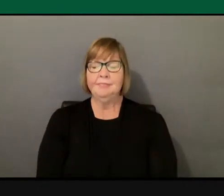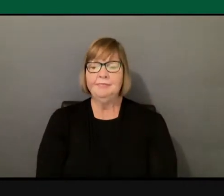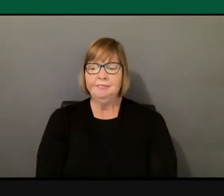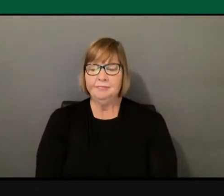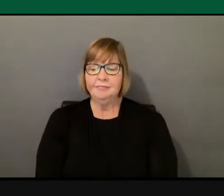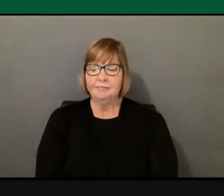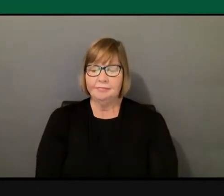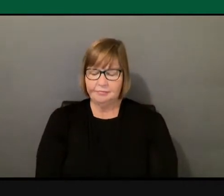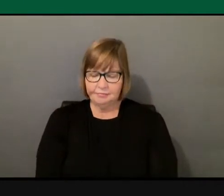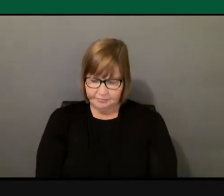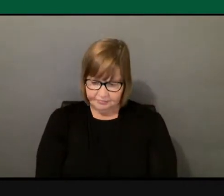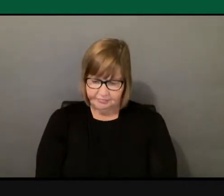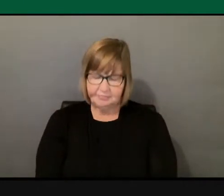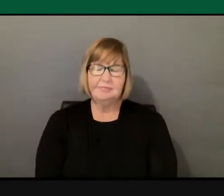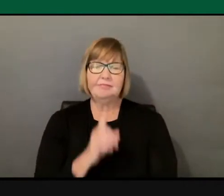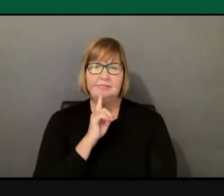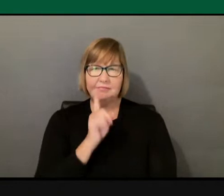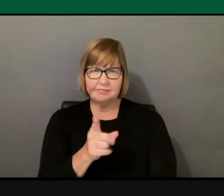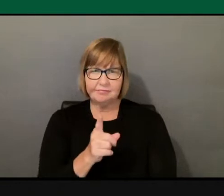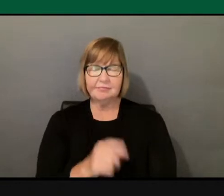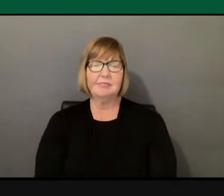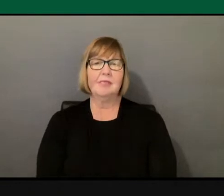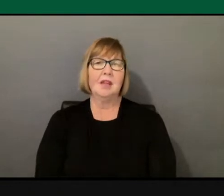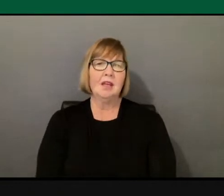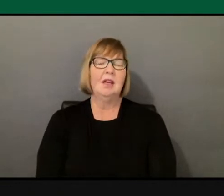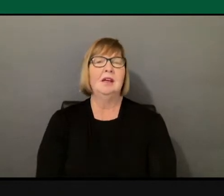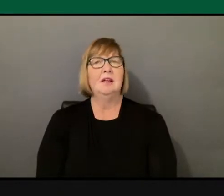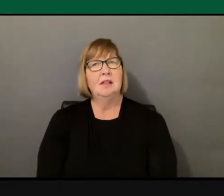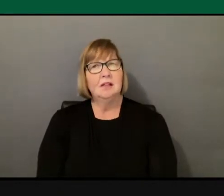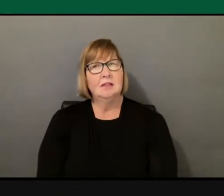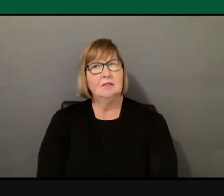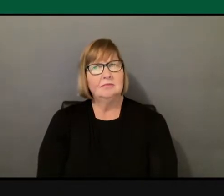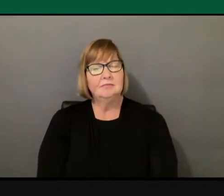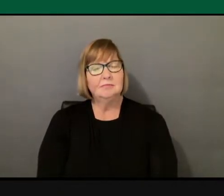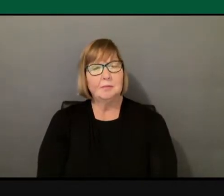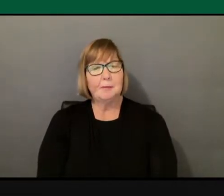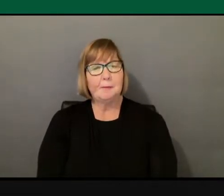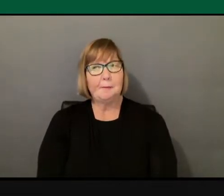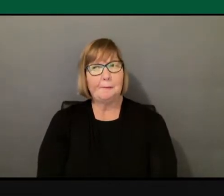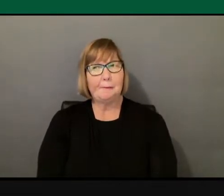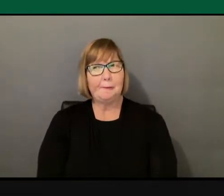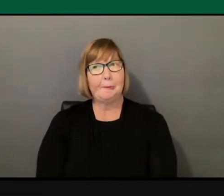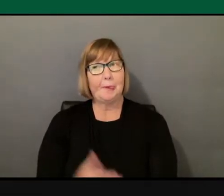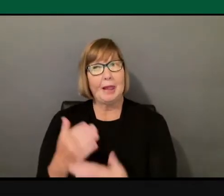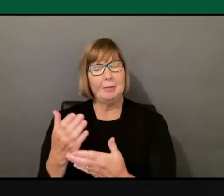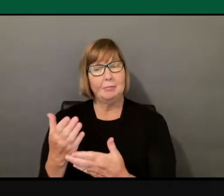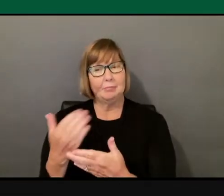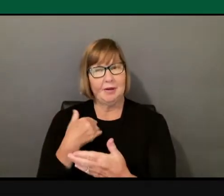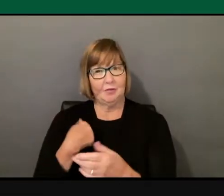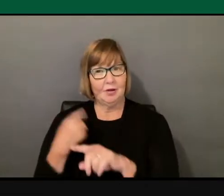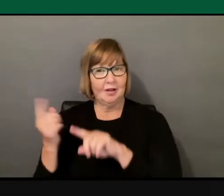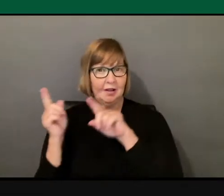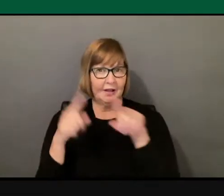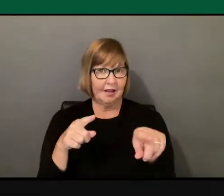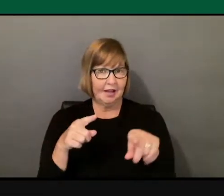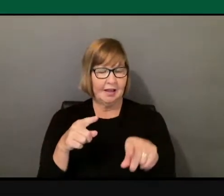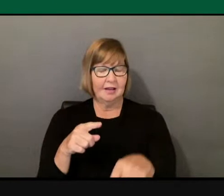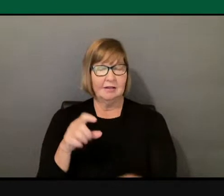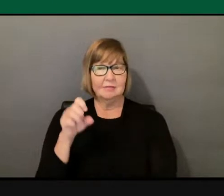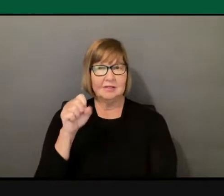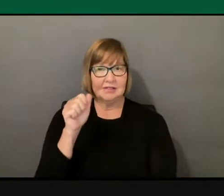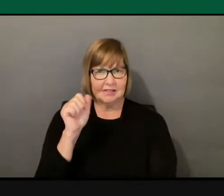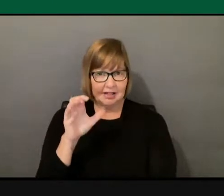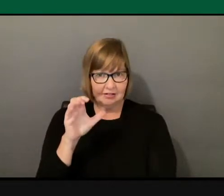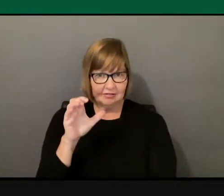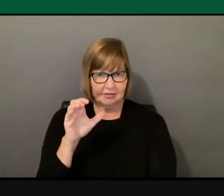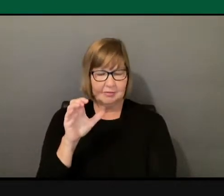So, prior to me coming to Sacramento State, I was an art teacher at my former high school in Los